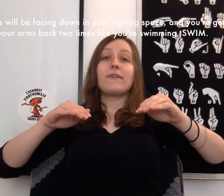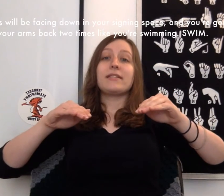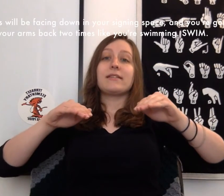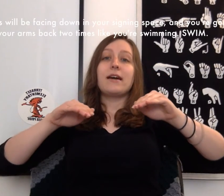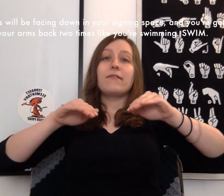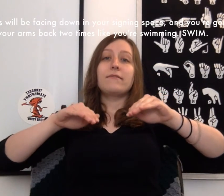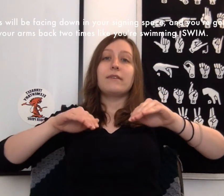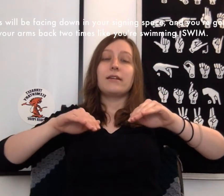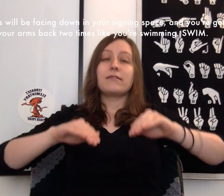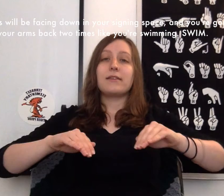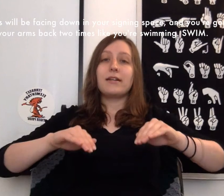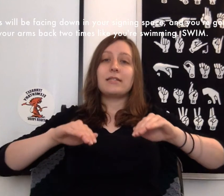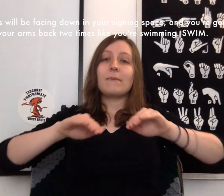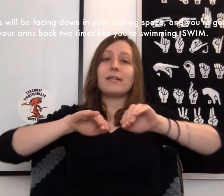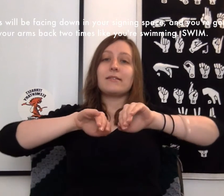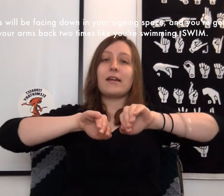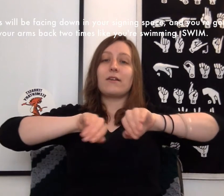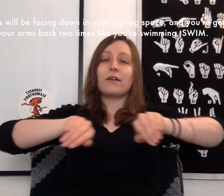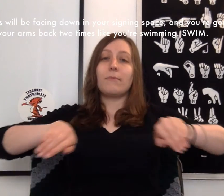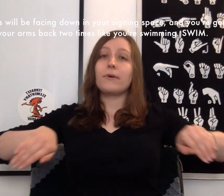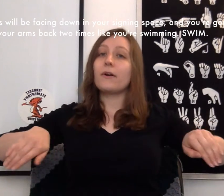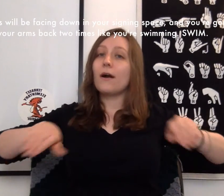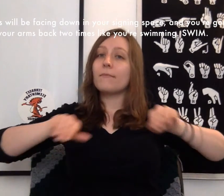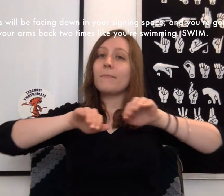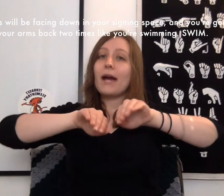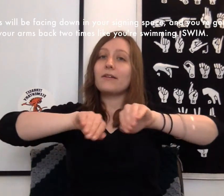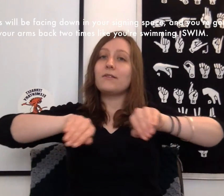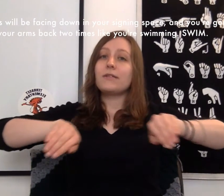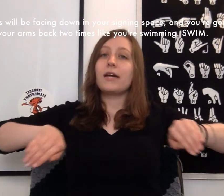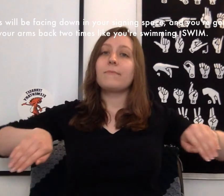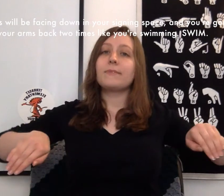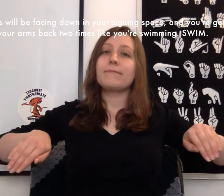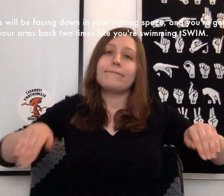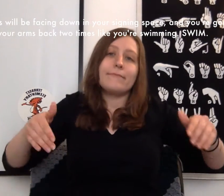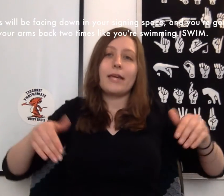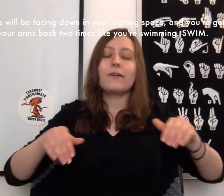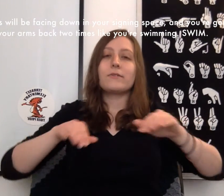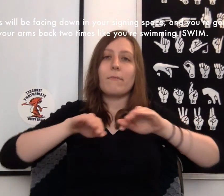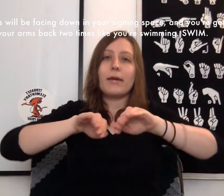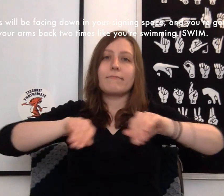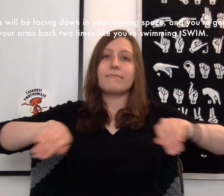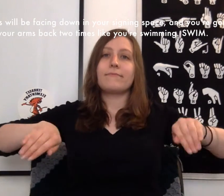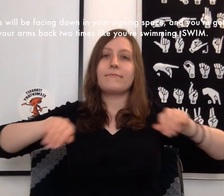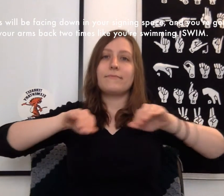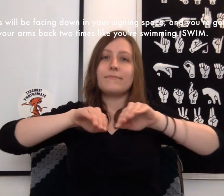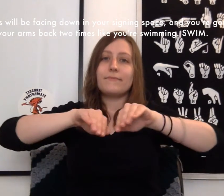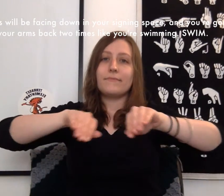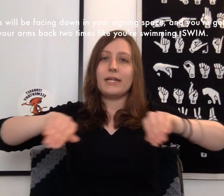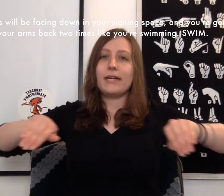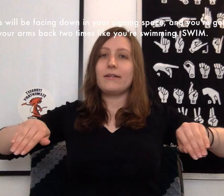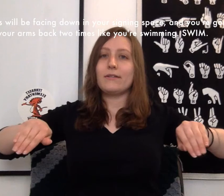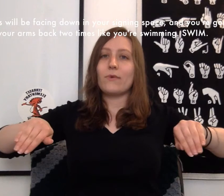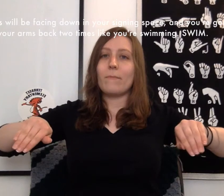facing down in your signing space. And you're going to pull your arms back two times like you're swimming. Swim.